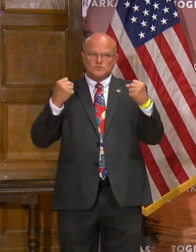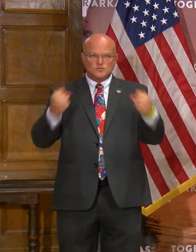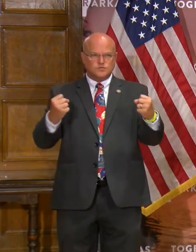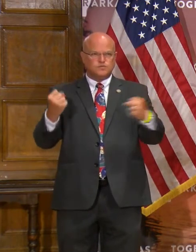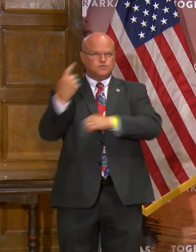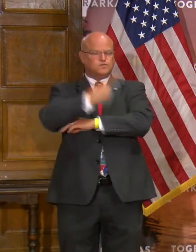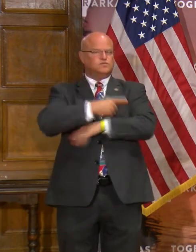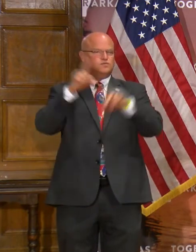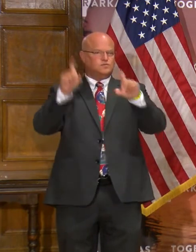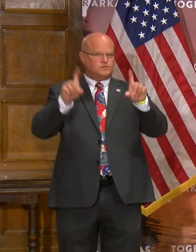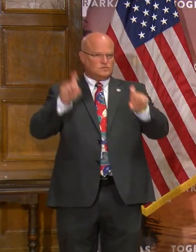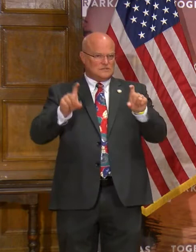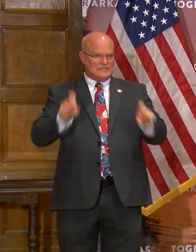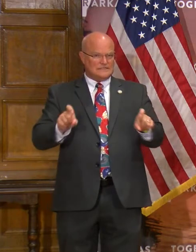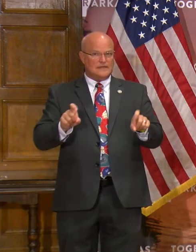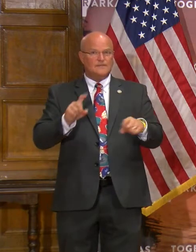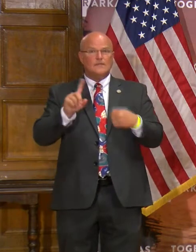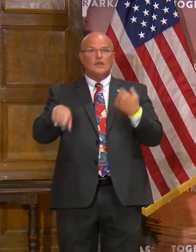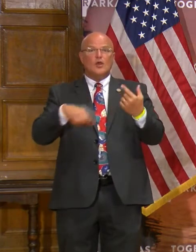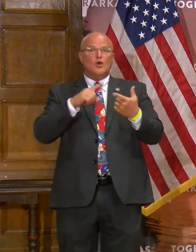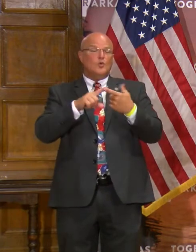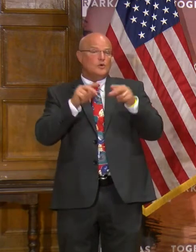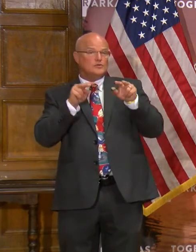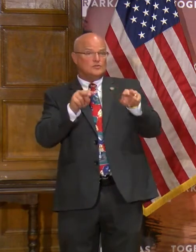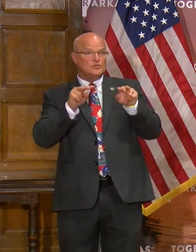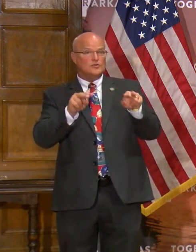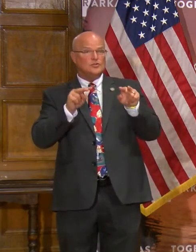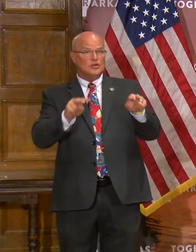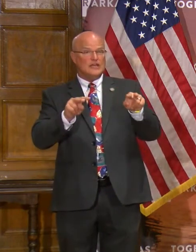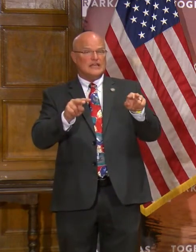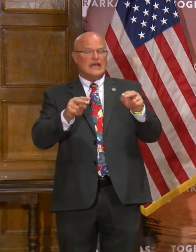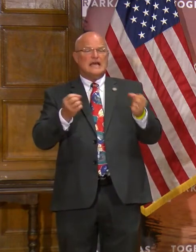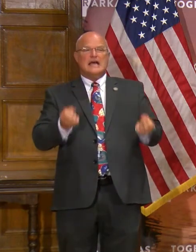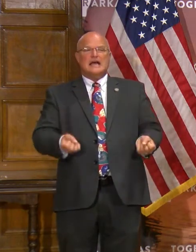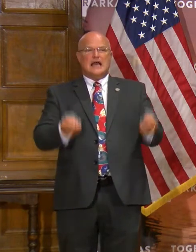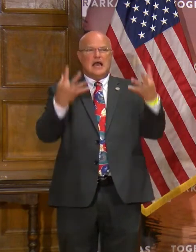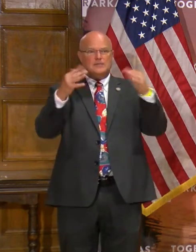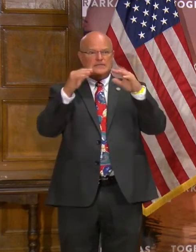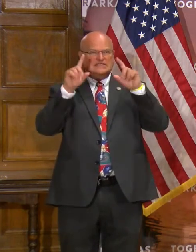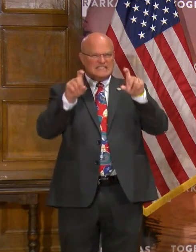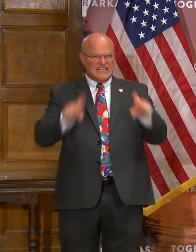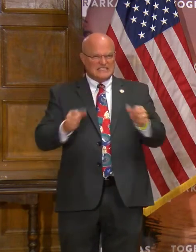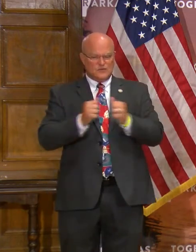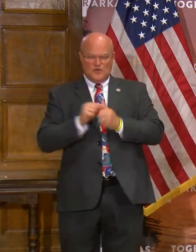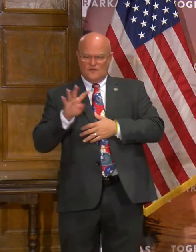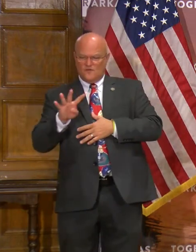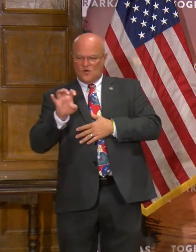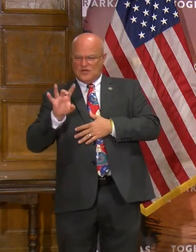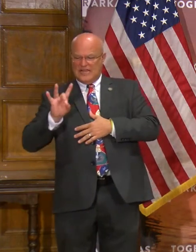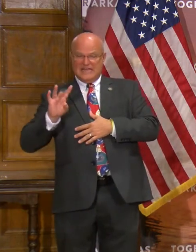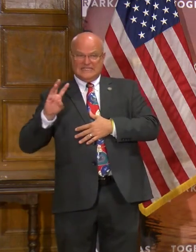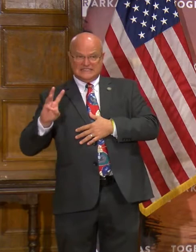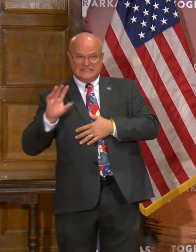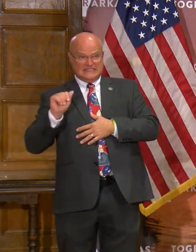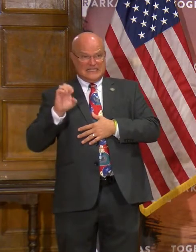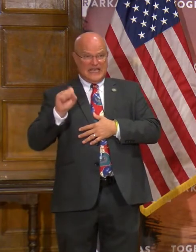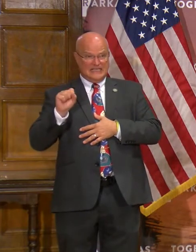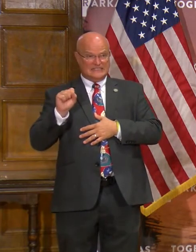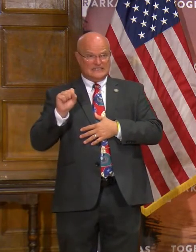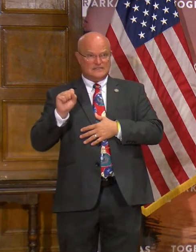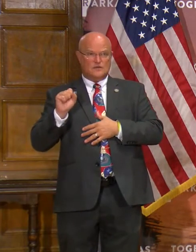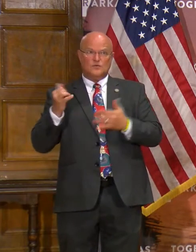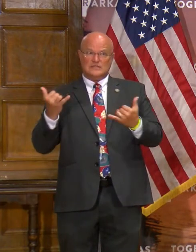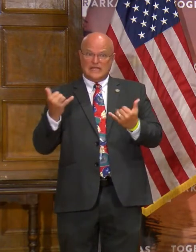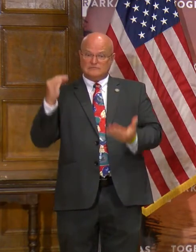of testing. And whenever you look at the level of testing with 486 cases, which is down from